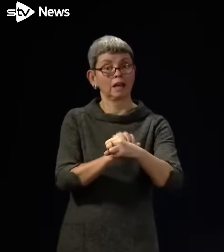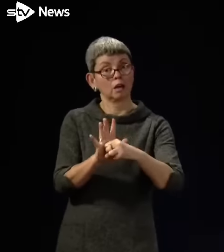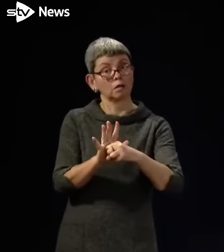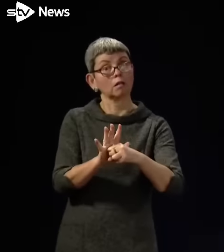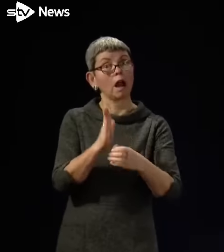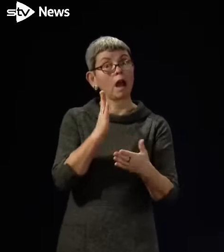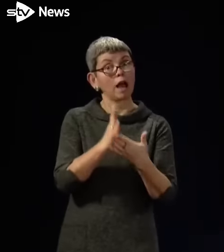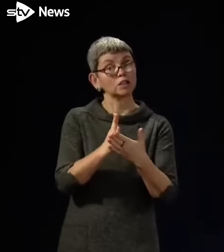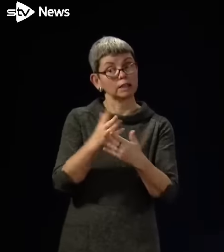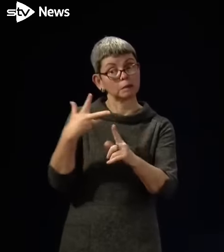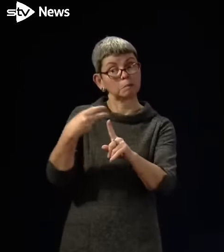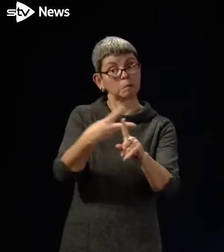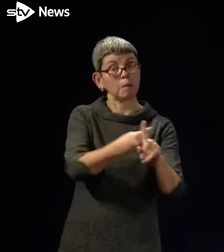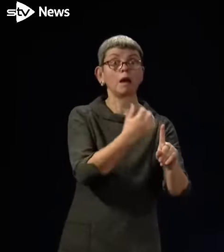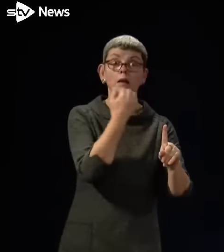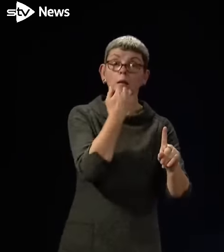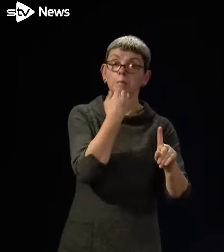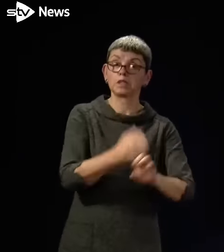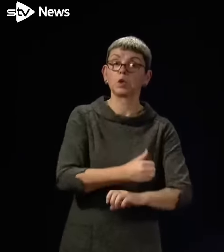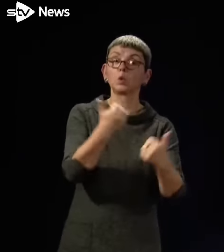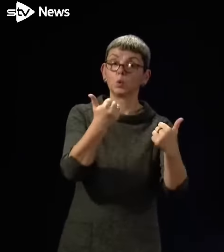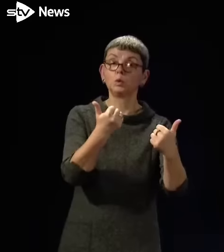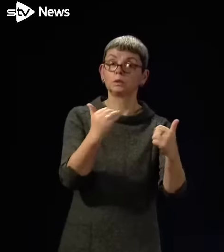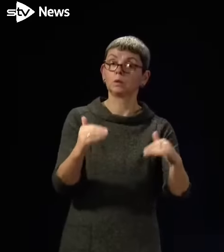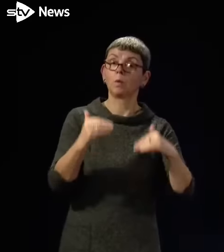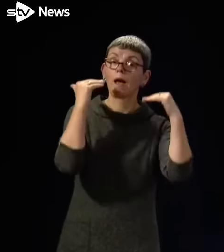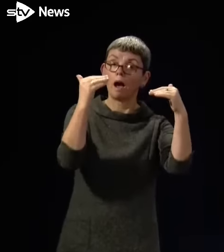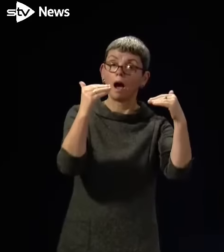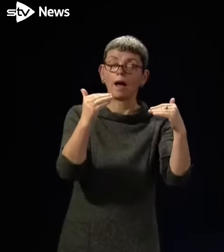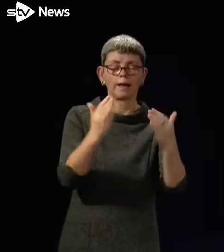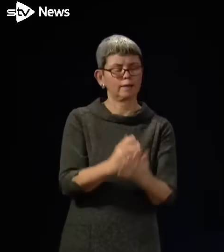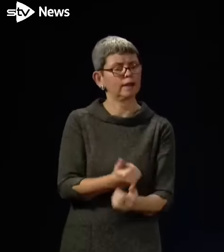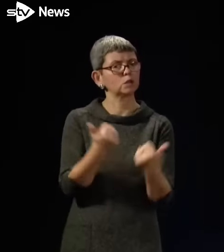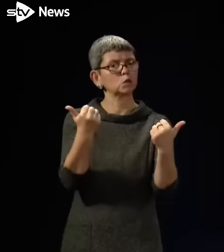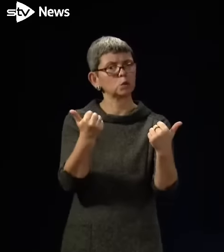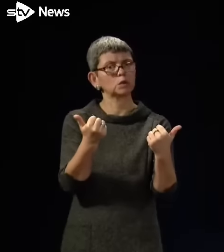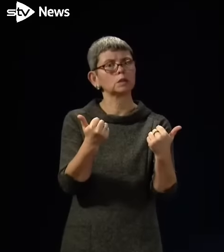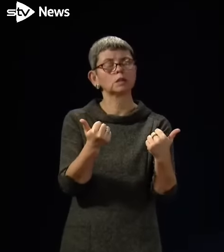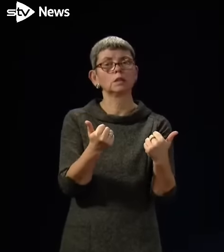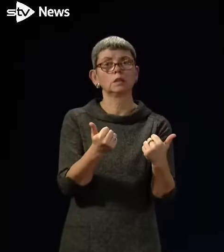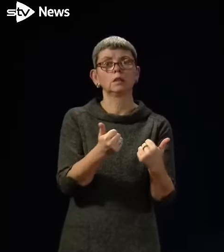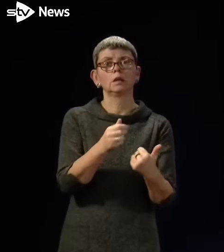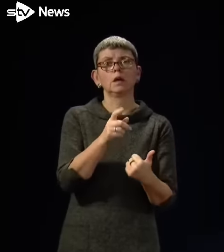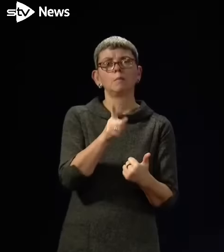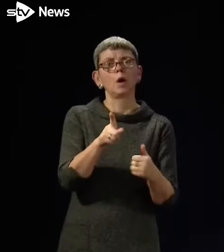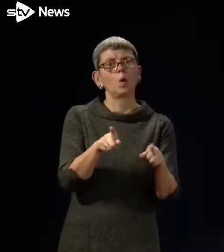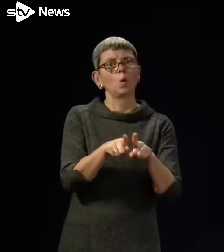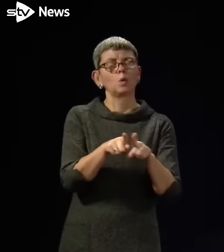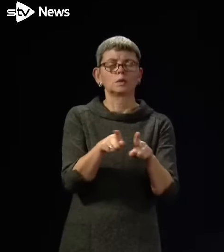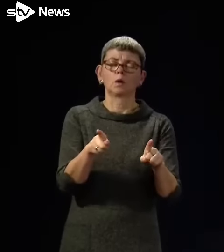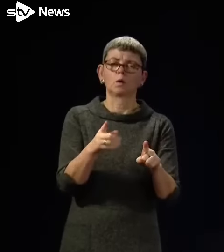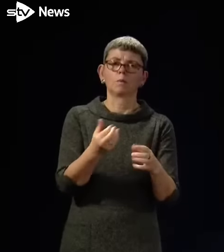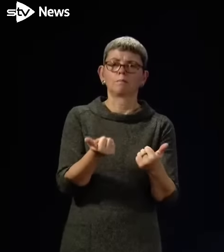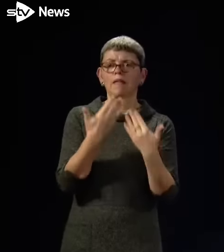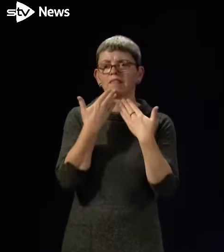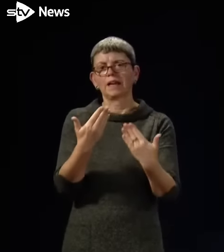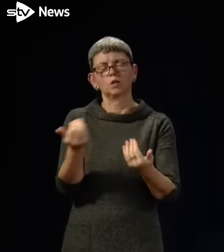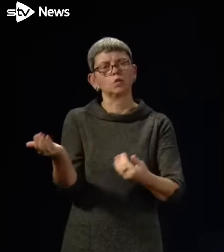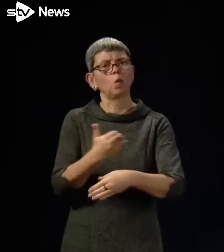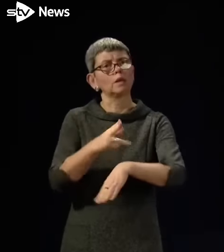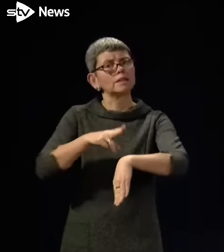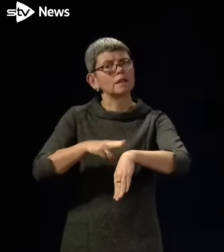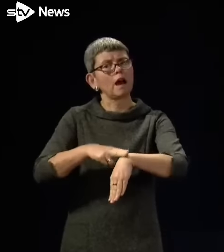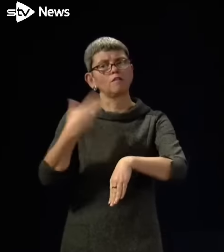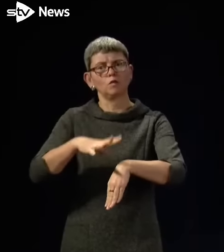high and good, and that's credit to those coming forward, but also to the very many staff who are